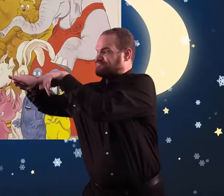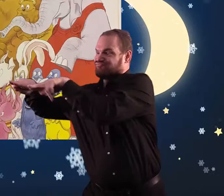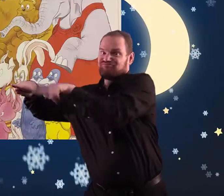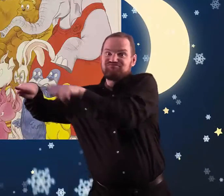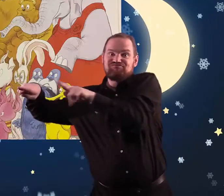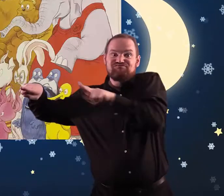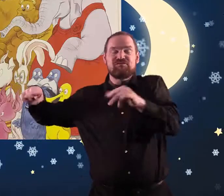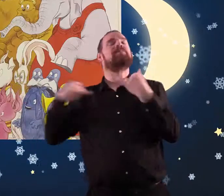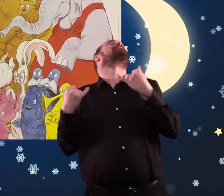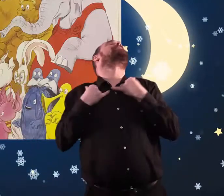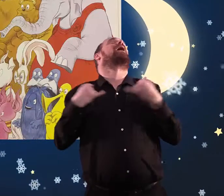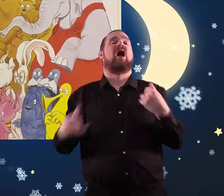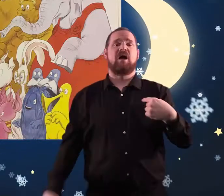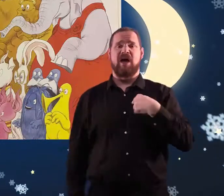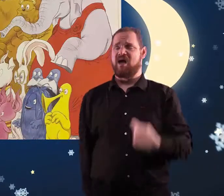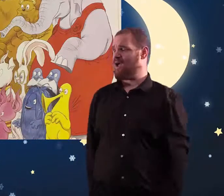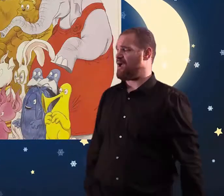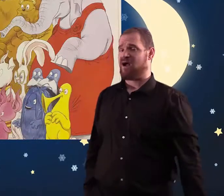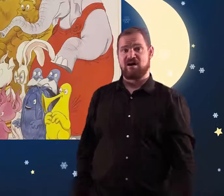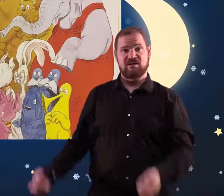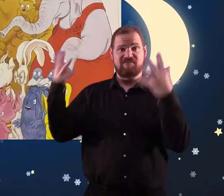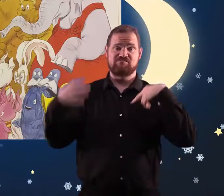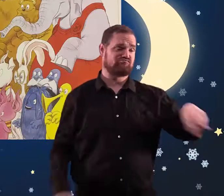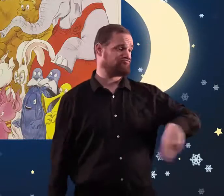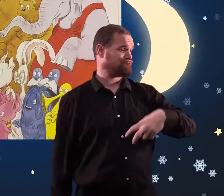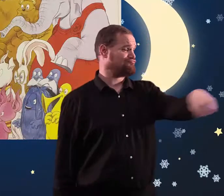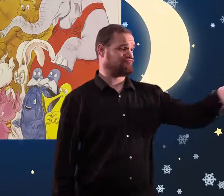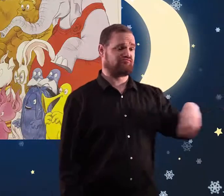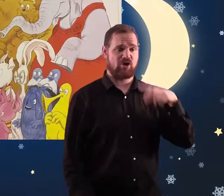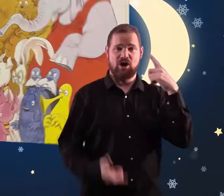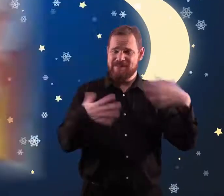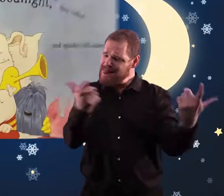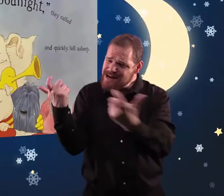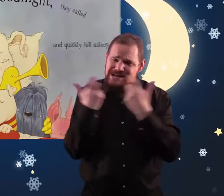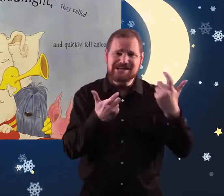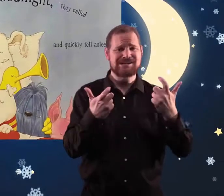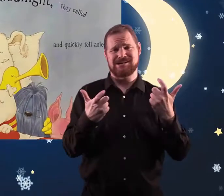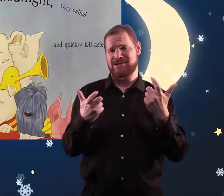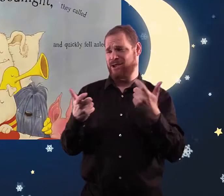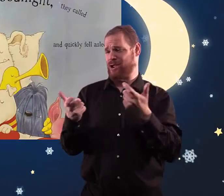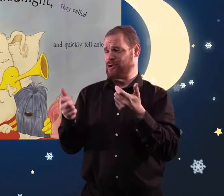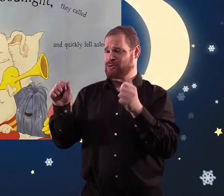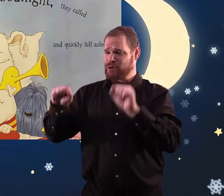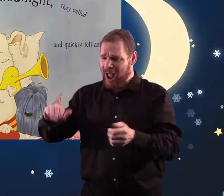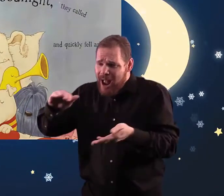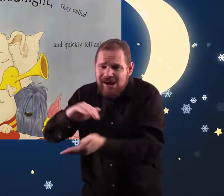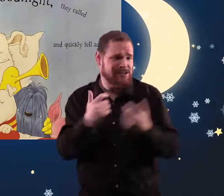from the lampshade. I give up, said Jim. Everybody can sleep in my bed tonight.